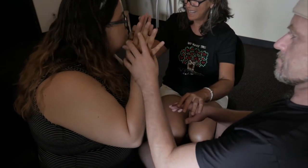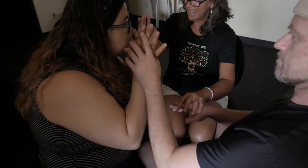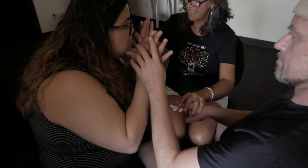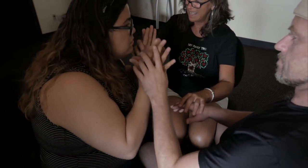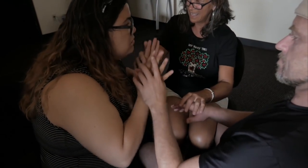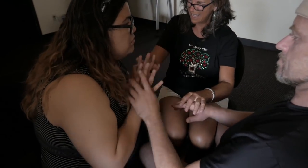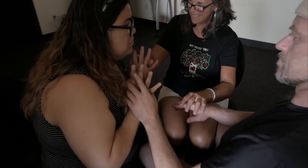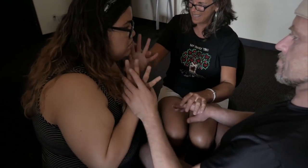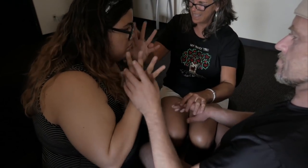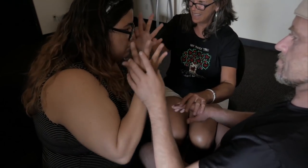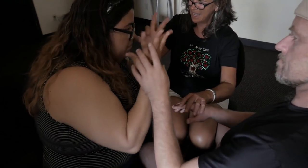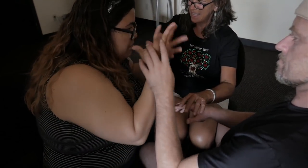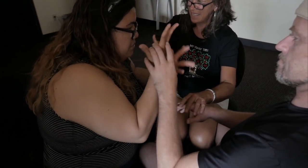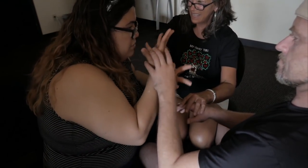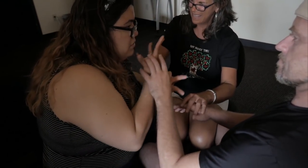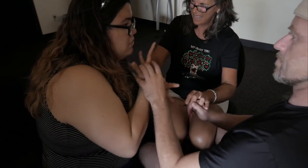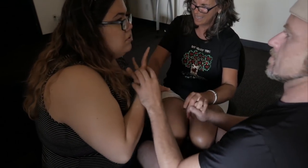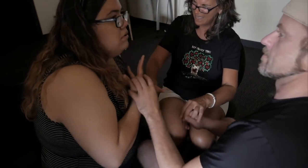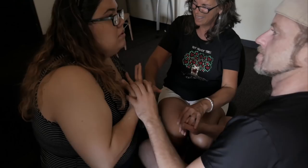so as not to overwhelm the patrons.